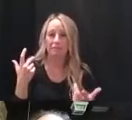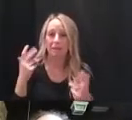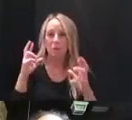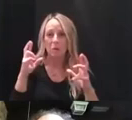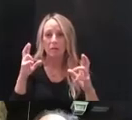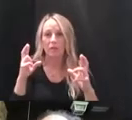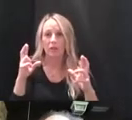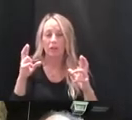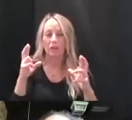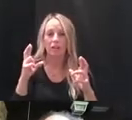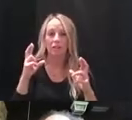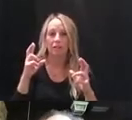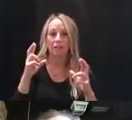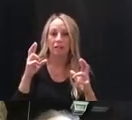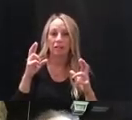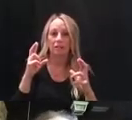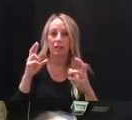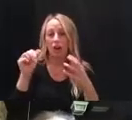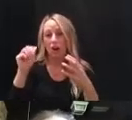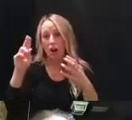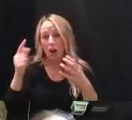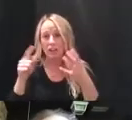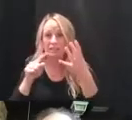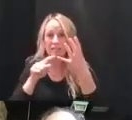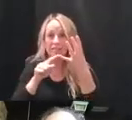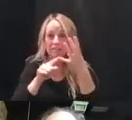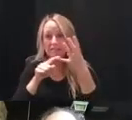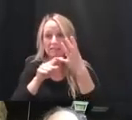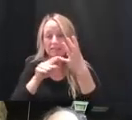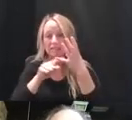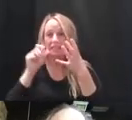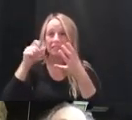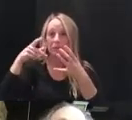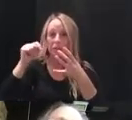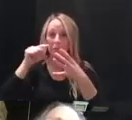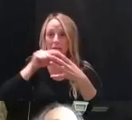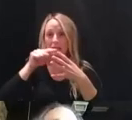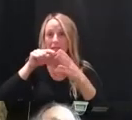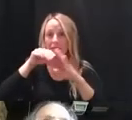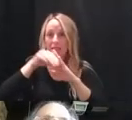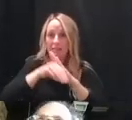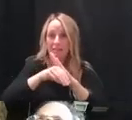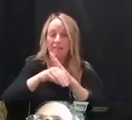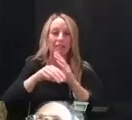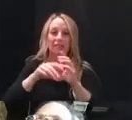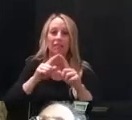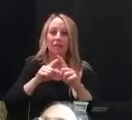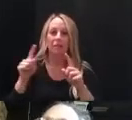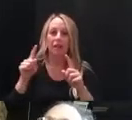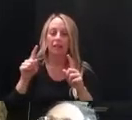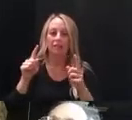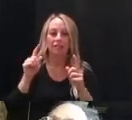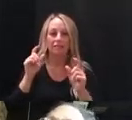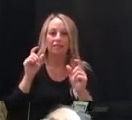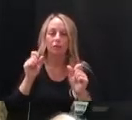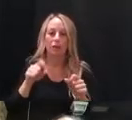late August that we were going to continue downward as we approached the time when school would open. But as you